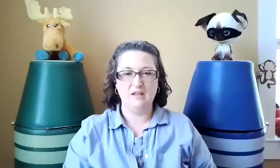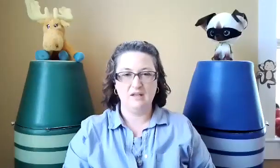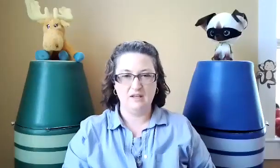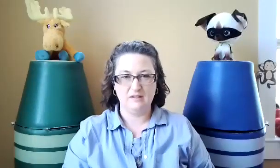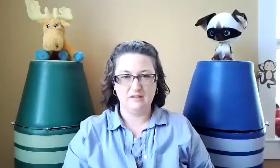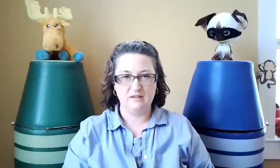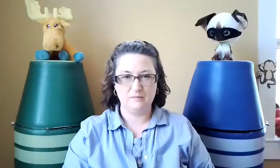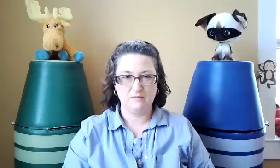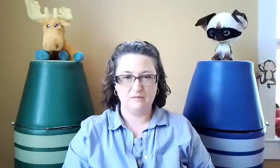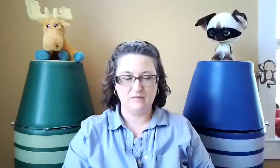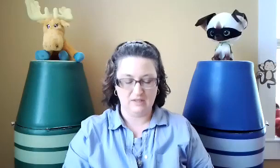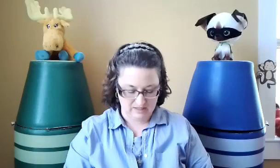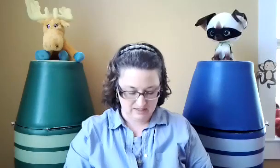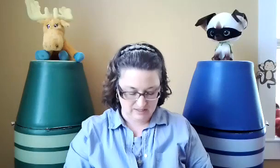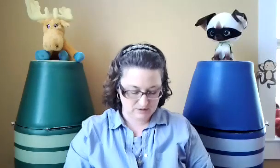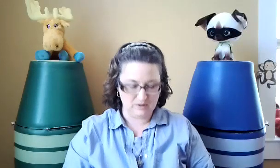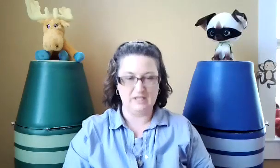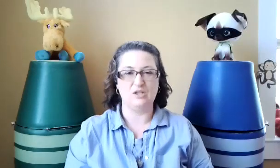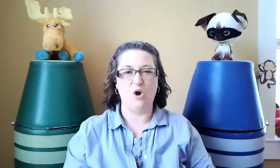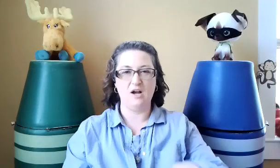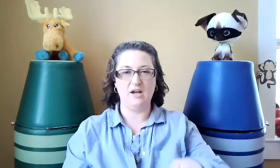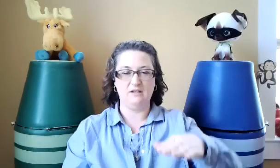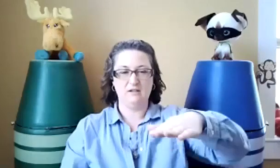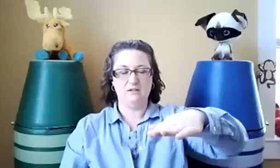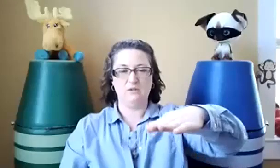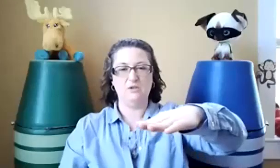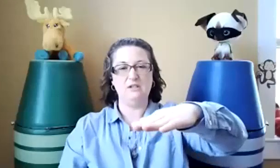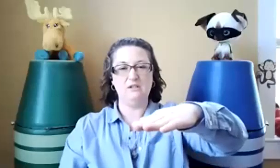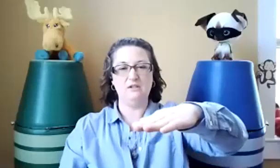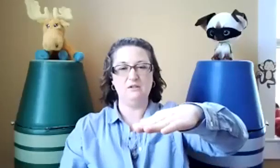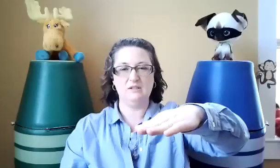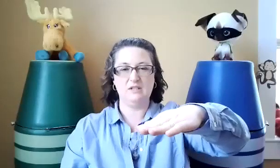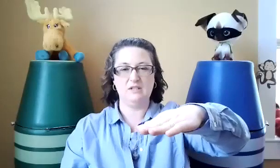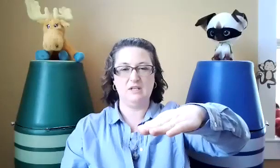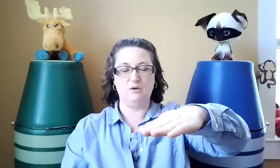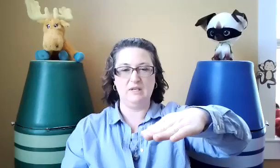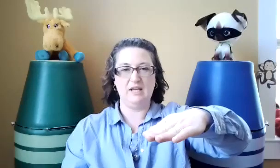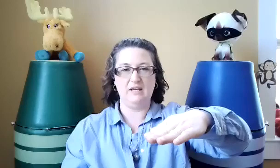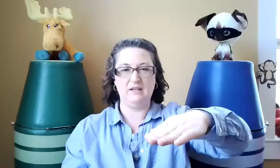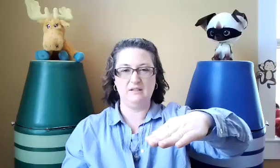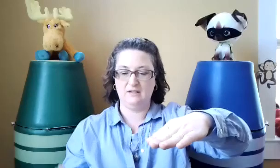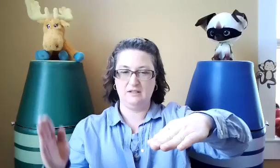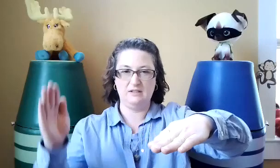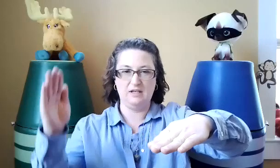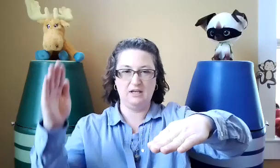And the next one is on. All you're going to do is take one hand with your right hand and put it on.